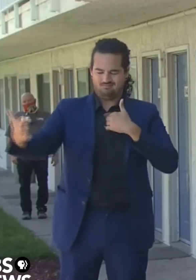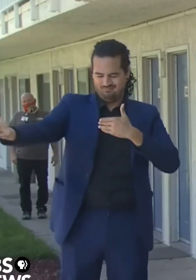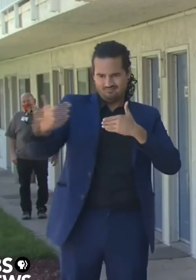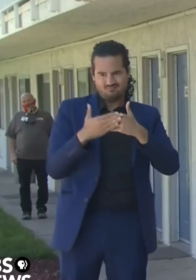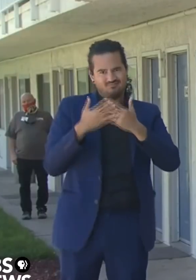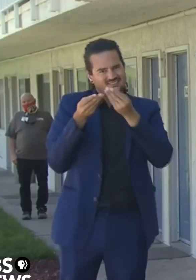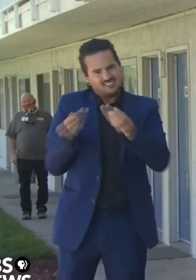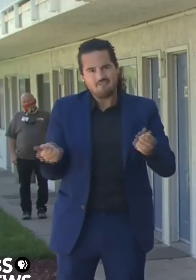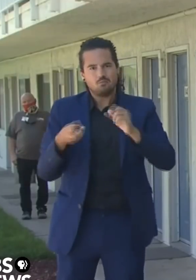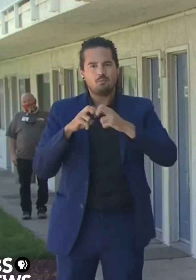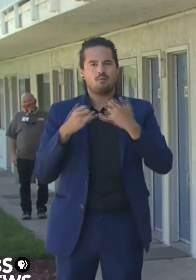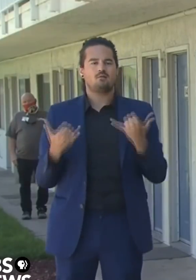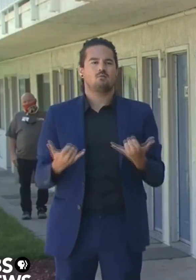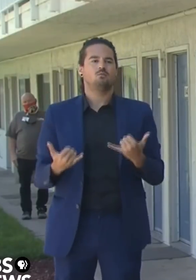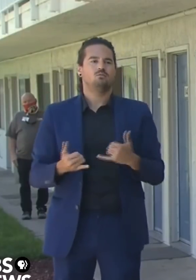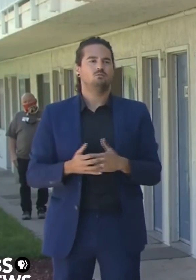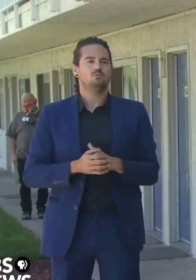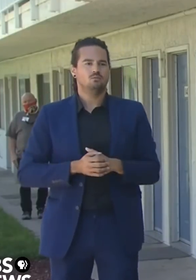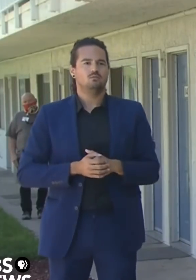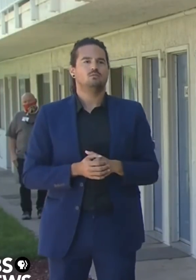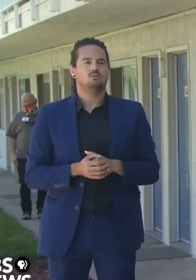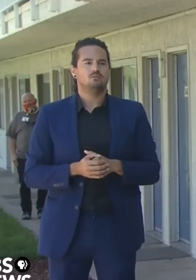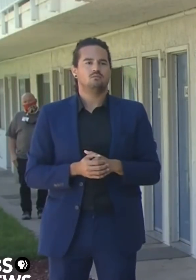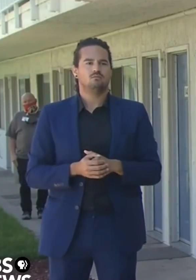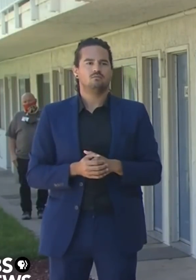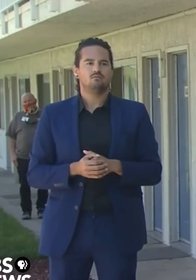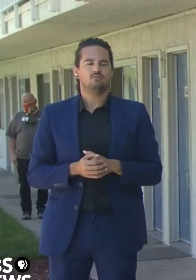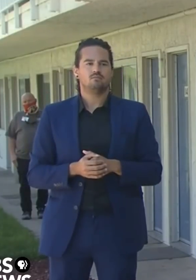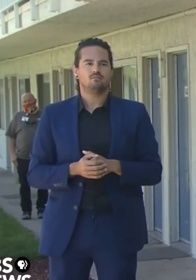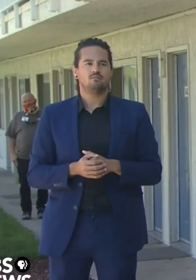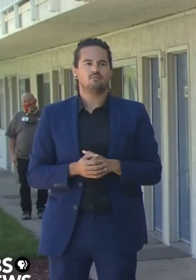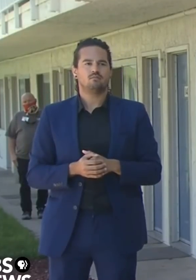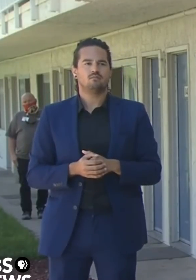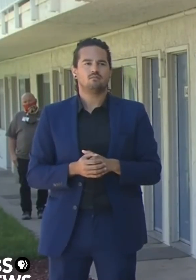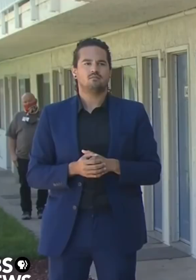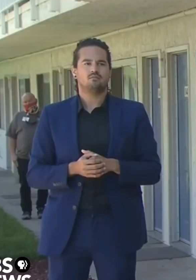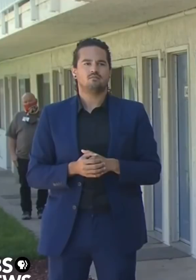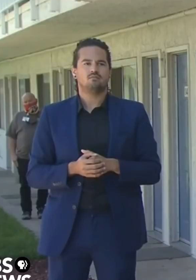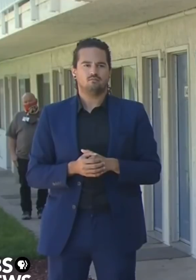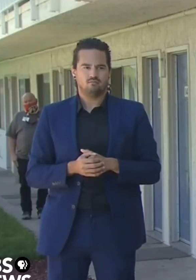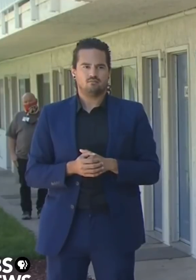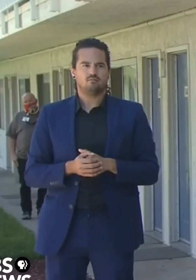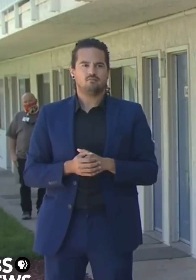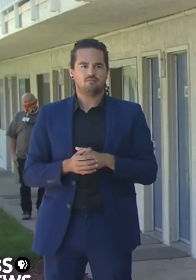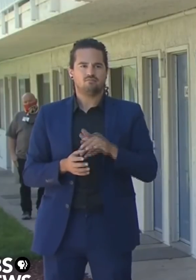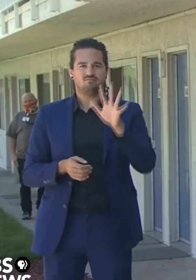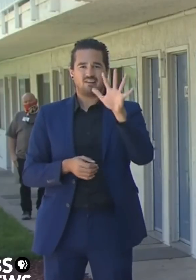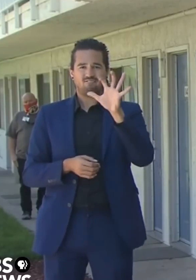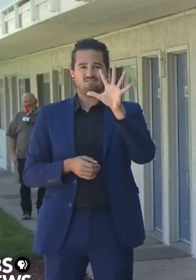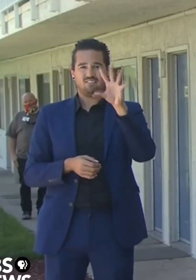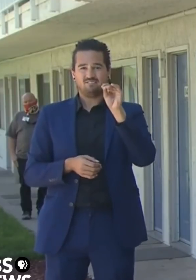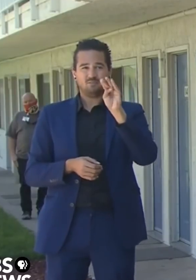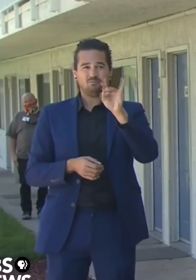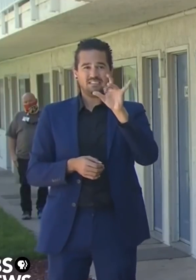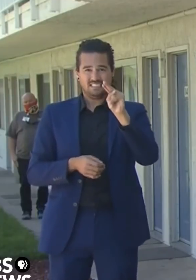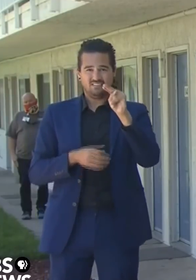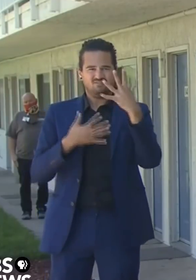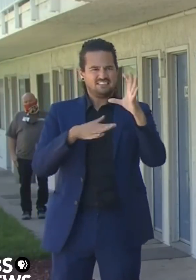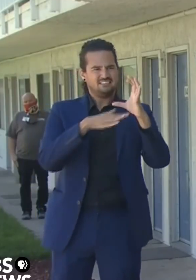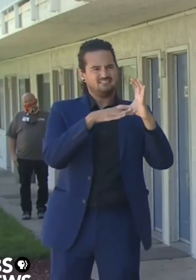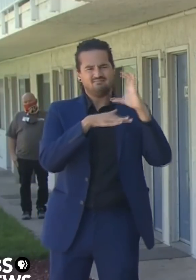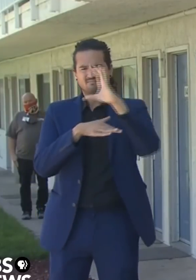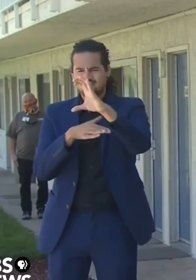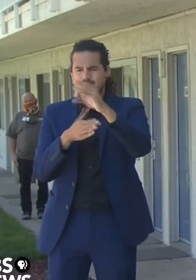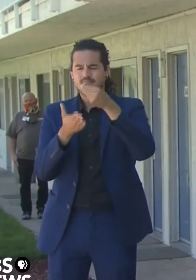$550,000 provides this flexibility for the supervisor for the health and human service